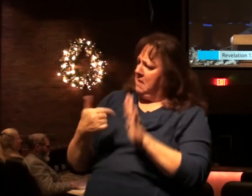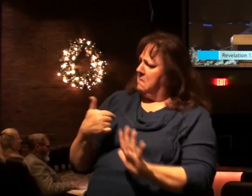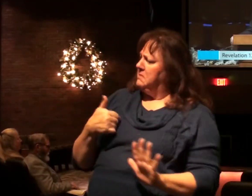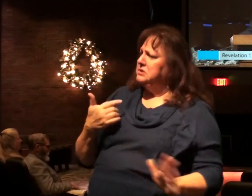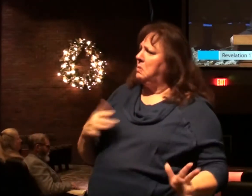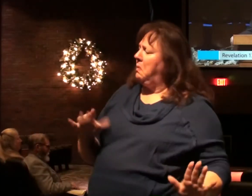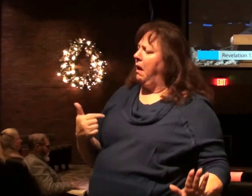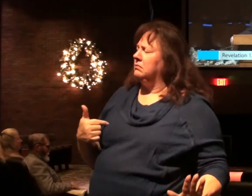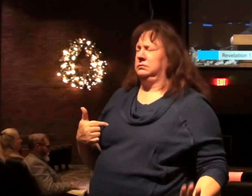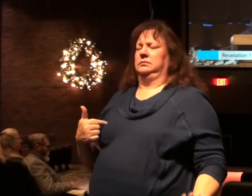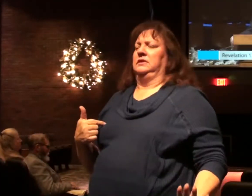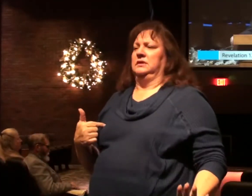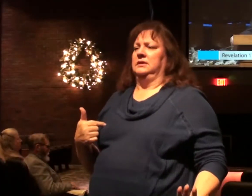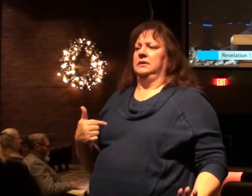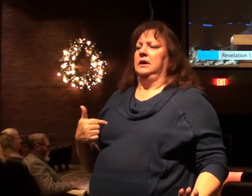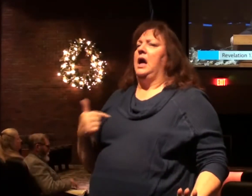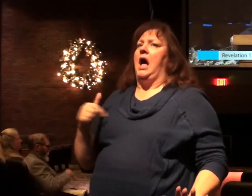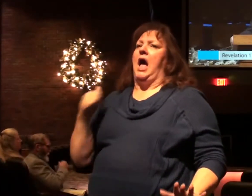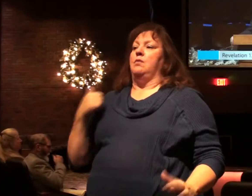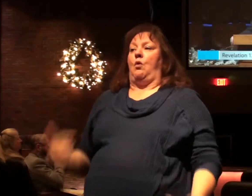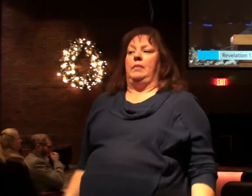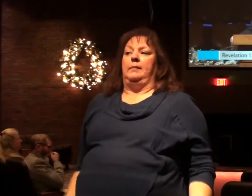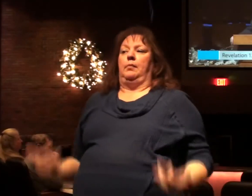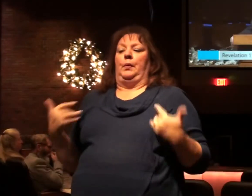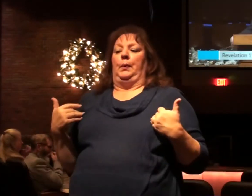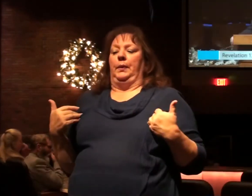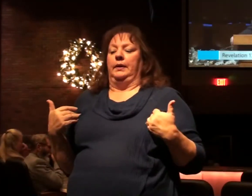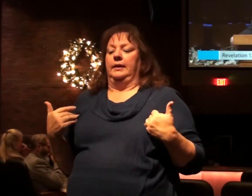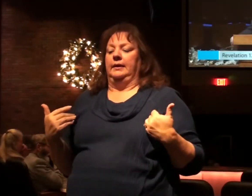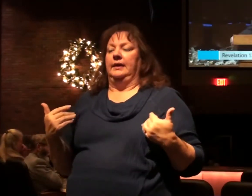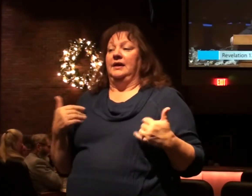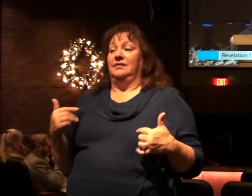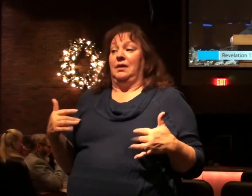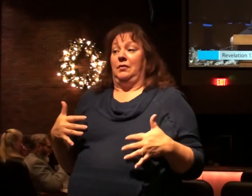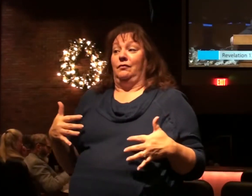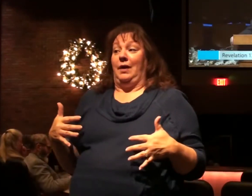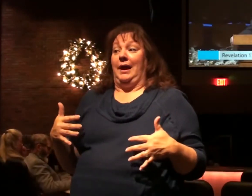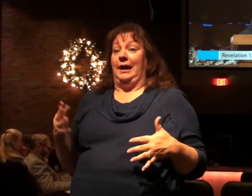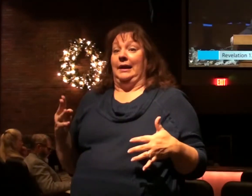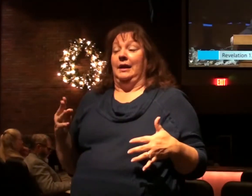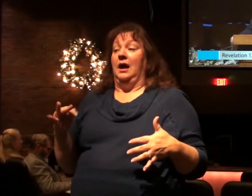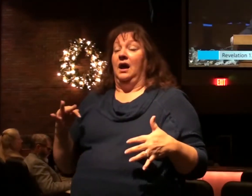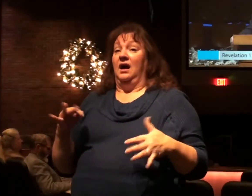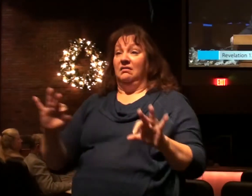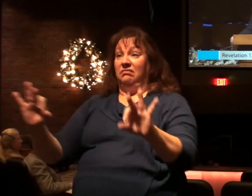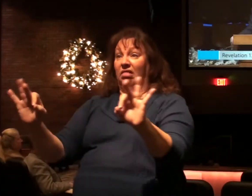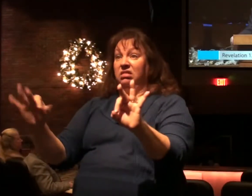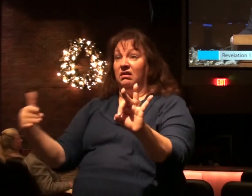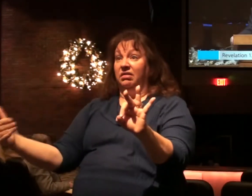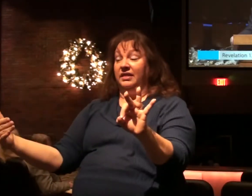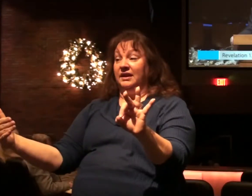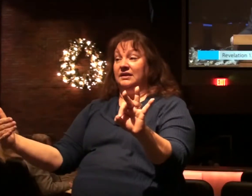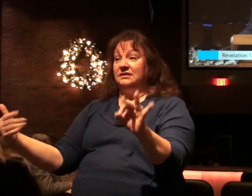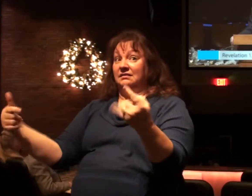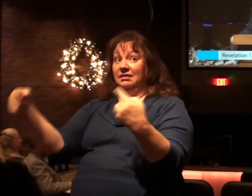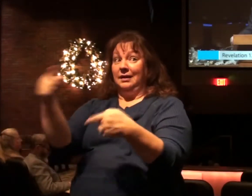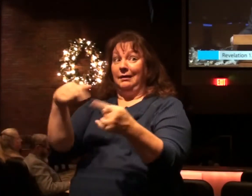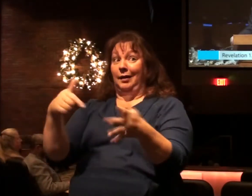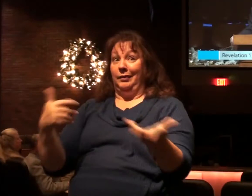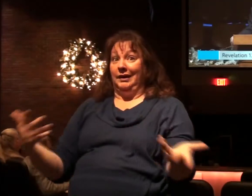life. I don't think I would be burned at the stake if I am intimidated by the little things that go along the realm.